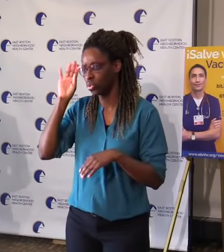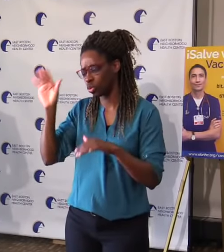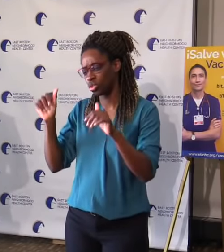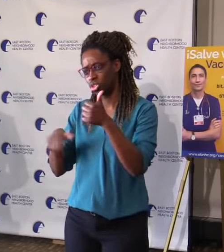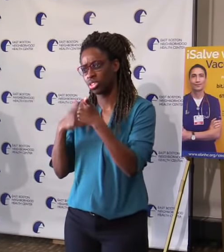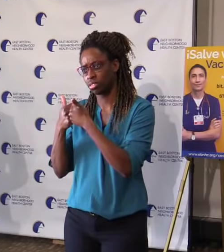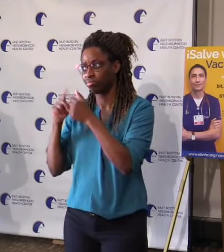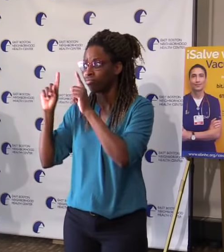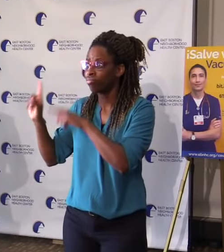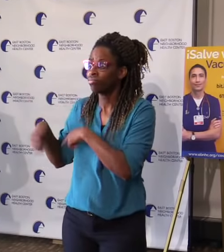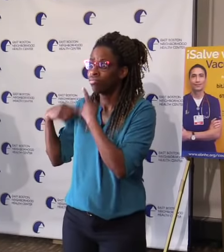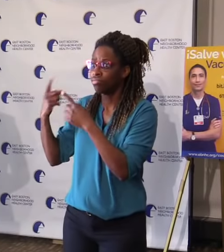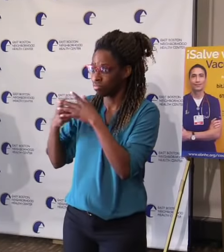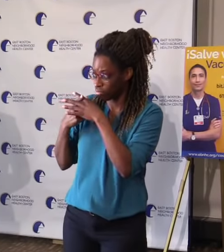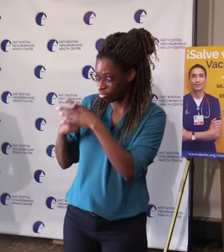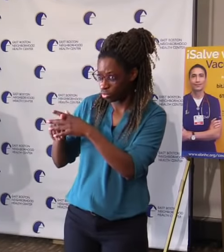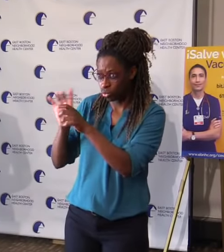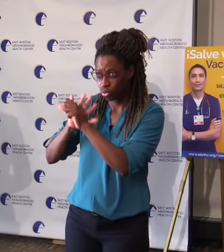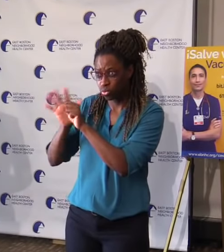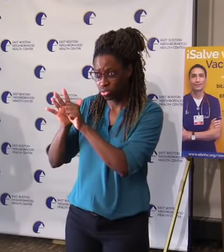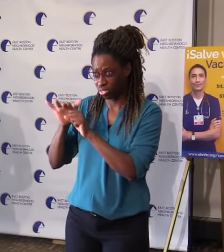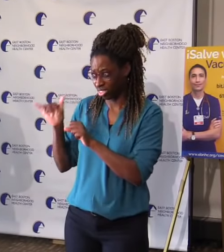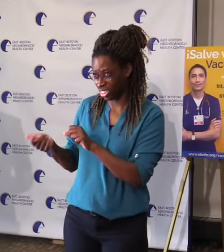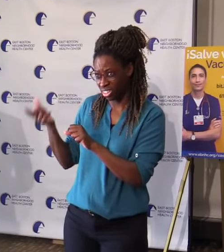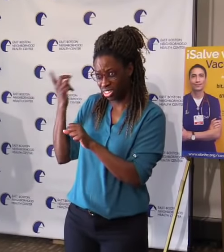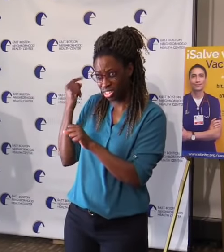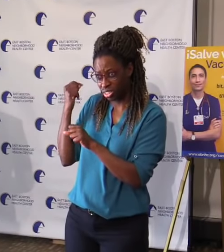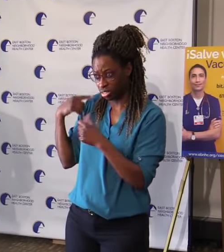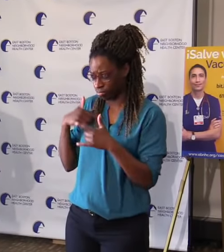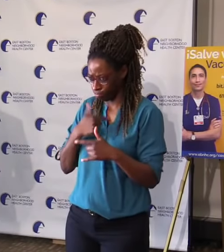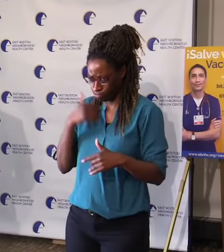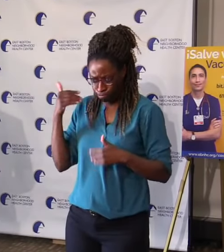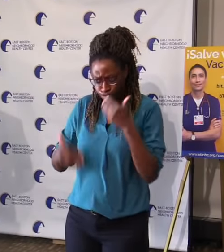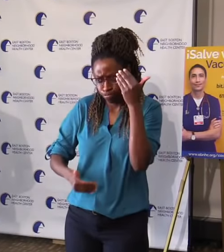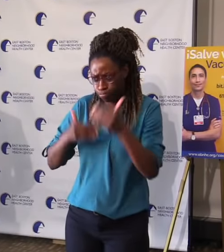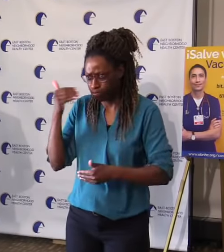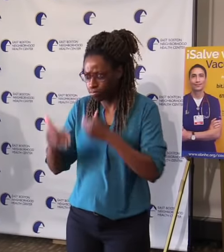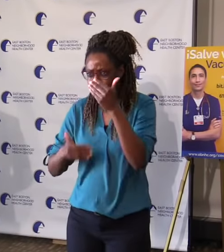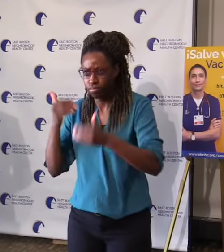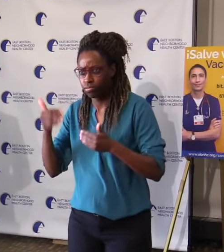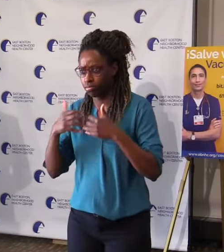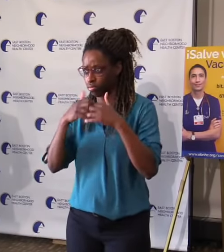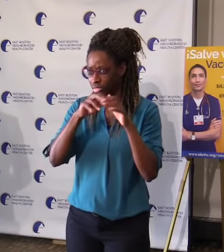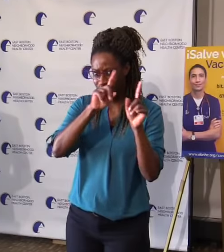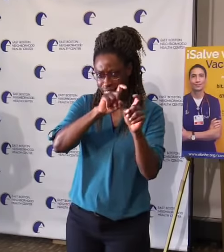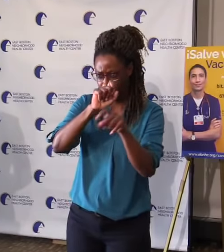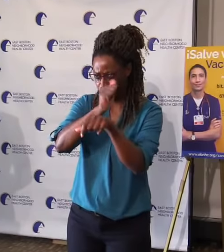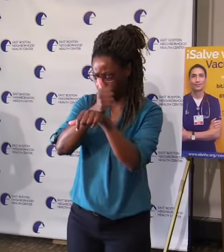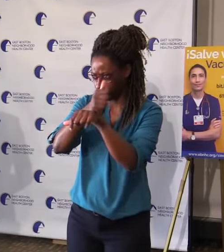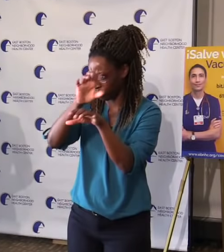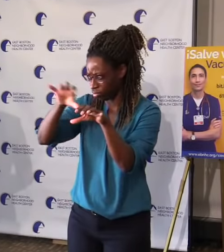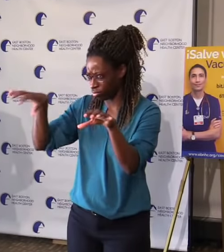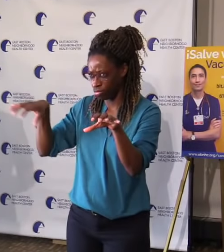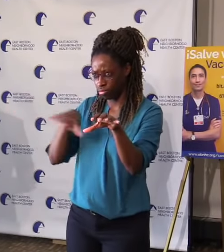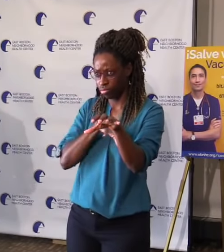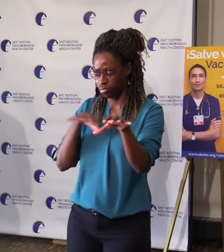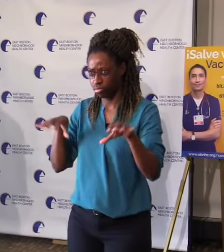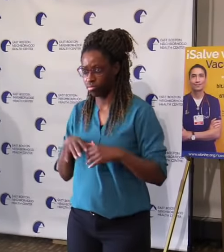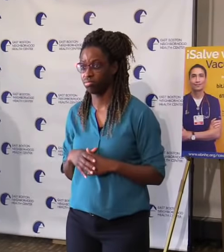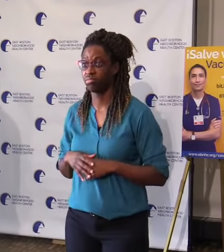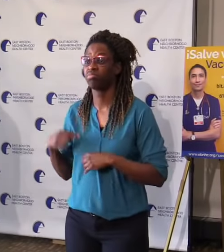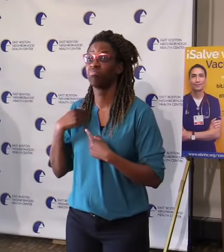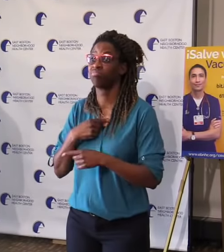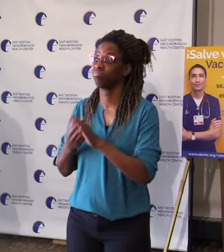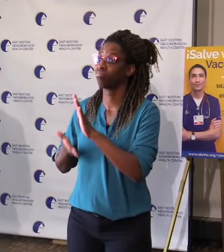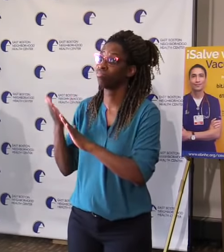sites, and we've processed over 115,000 tests. Thank you